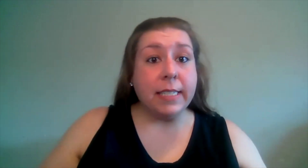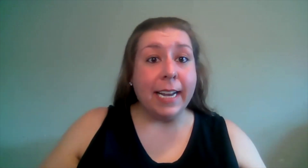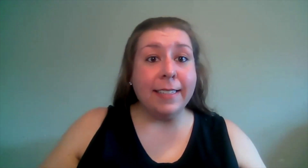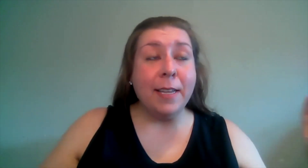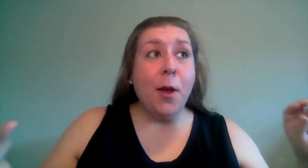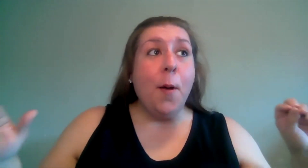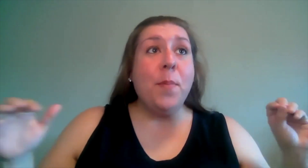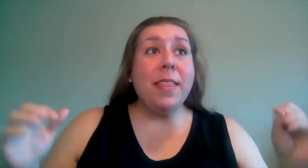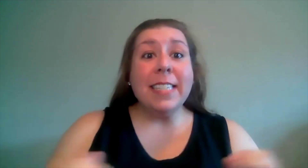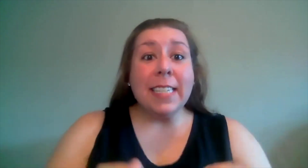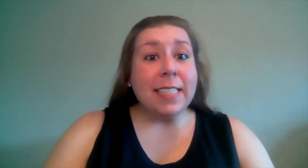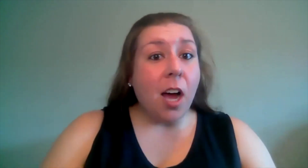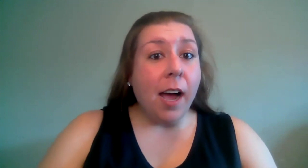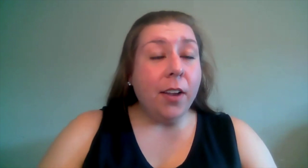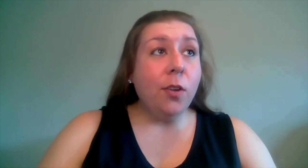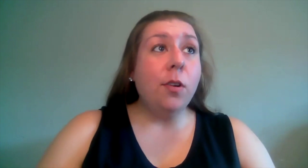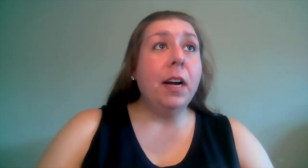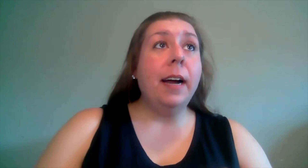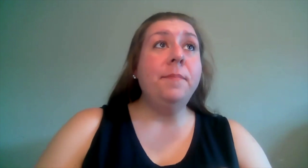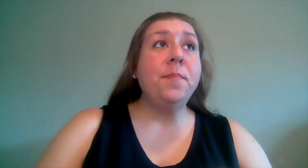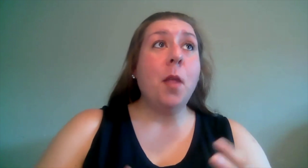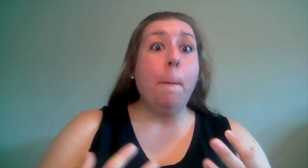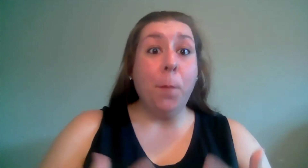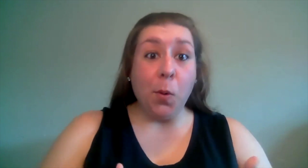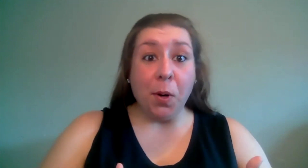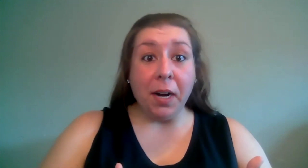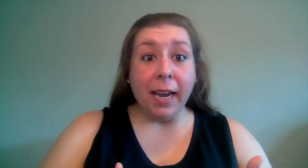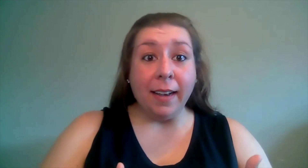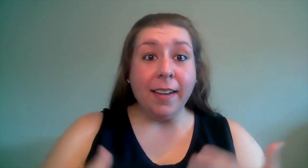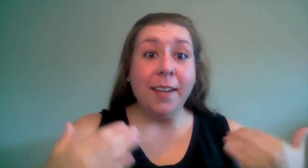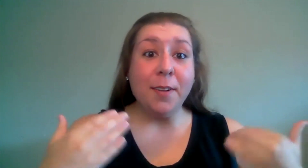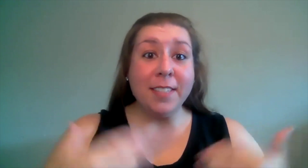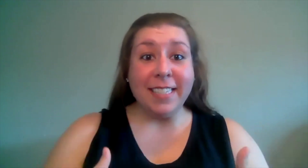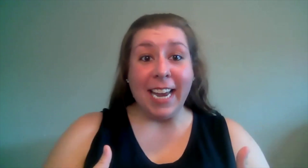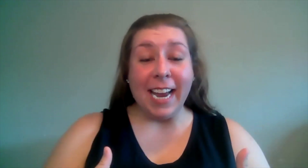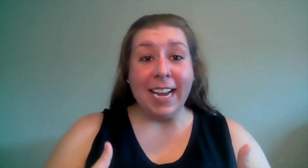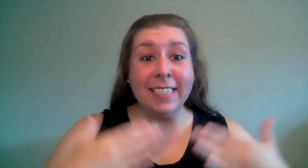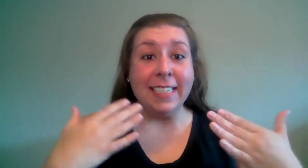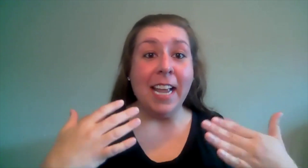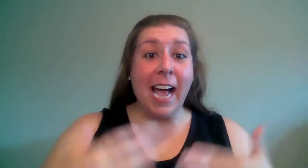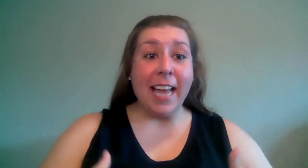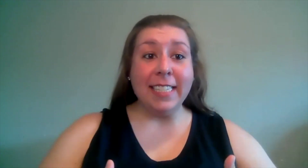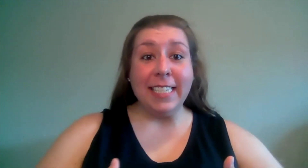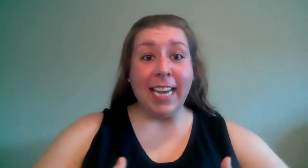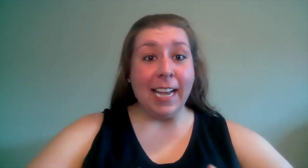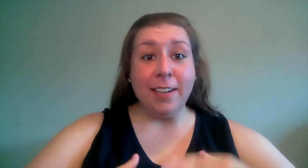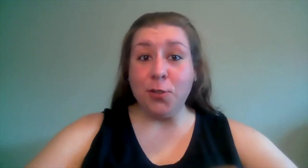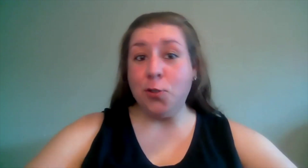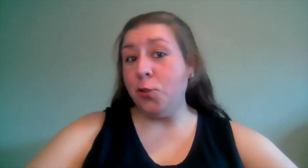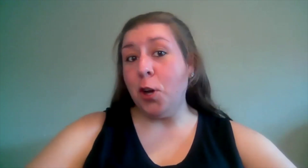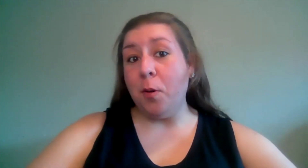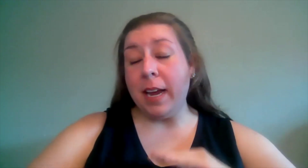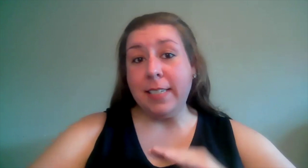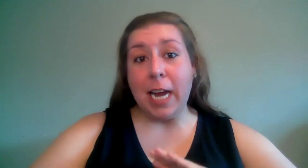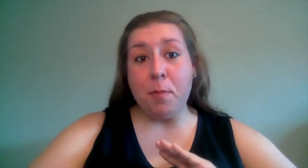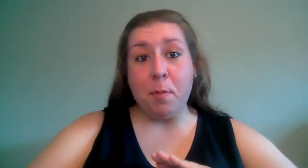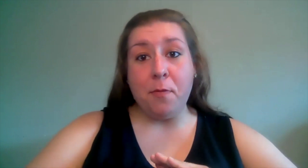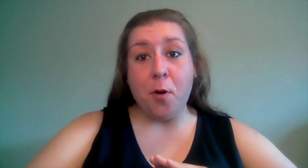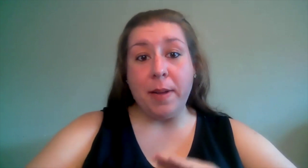stands but this is not your boring stand at a stand stoic type of performance